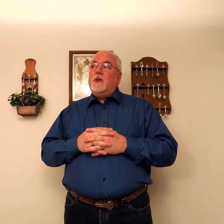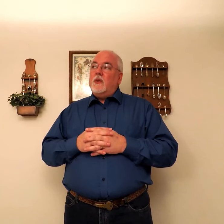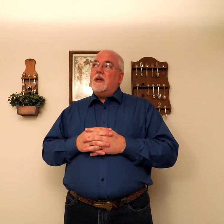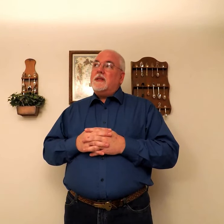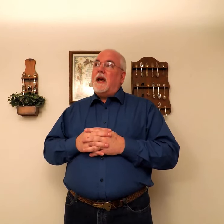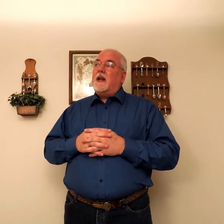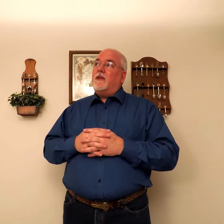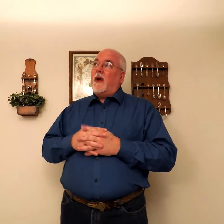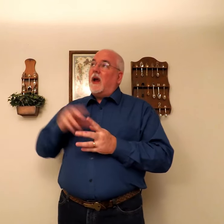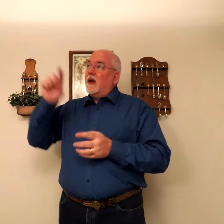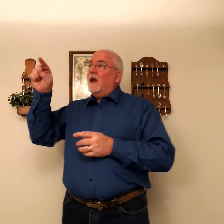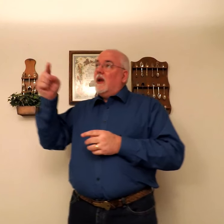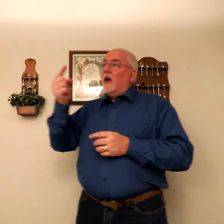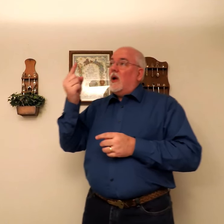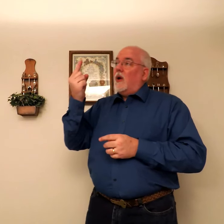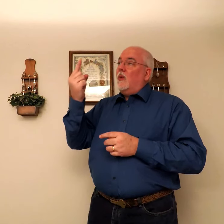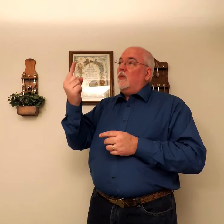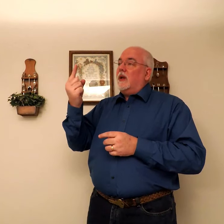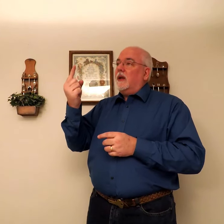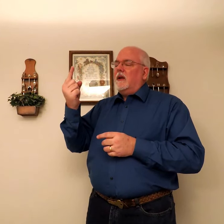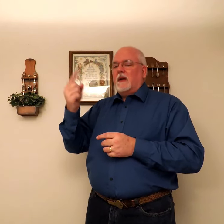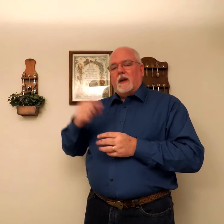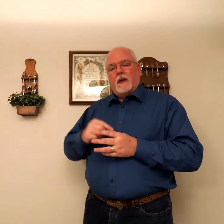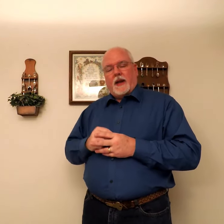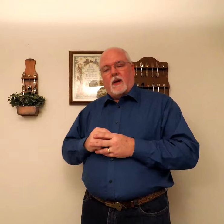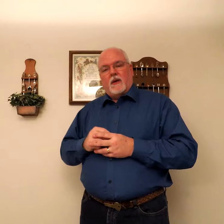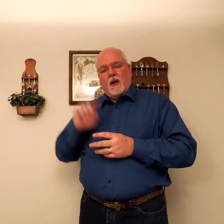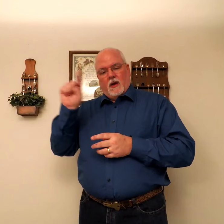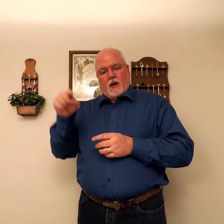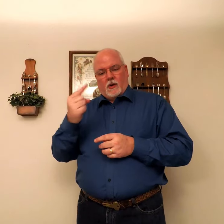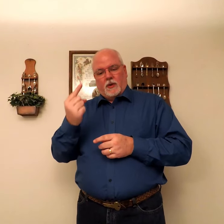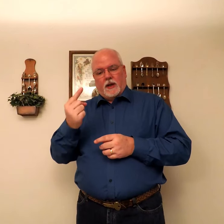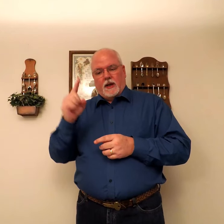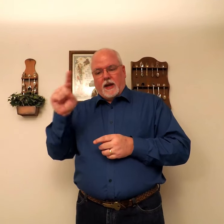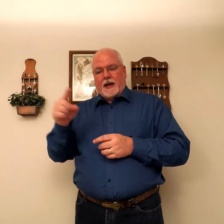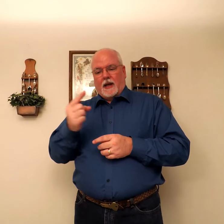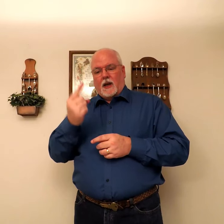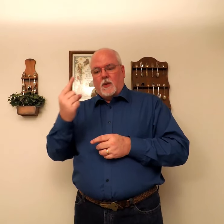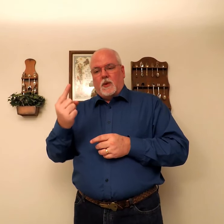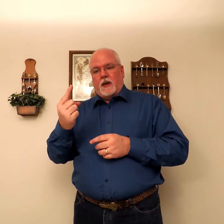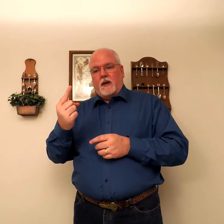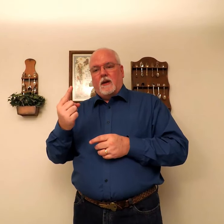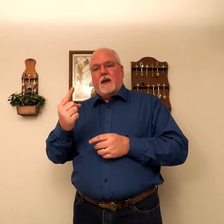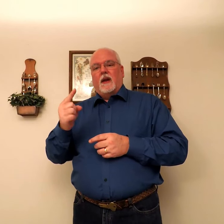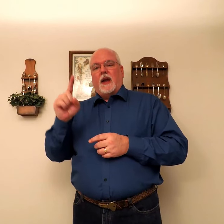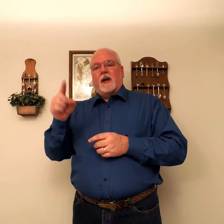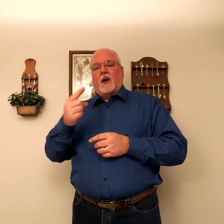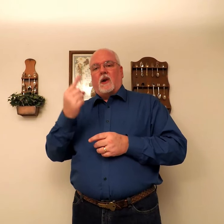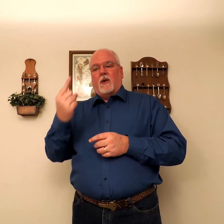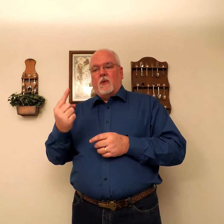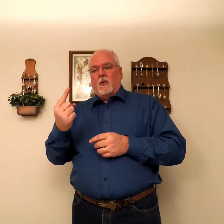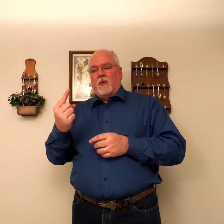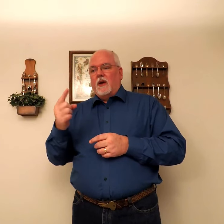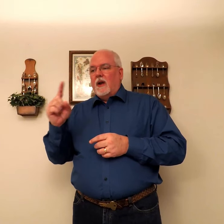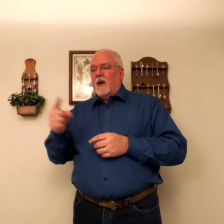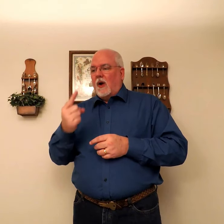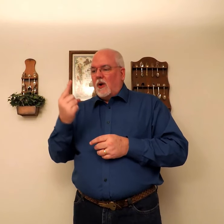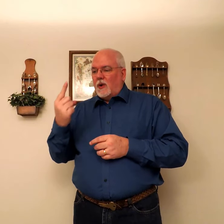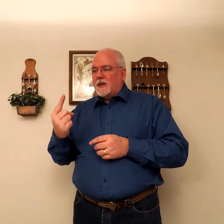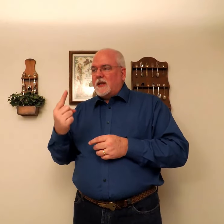you can satisfy. Only. Now. Only. And lonely. And alone. All the